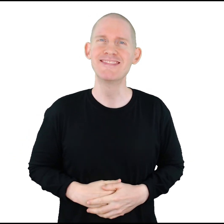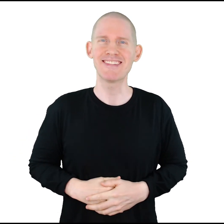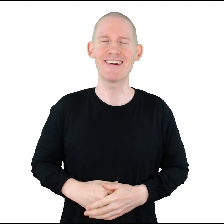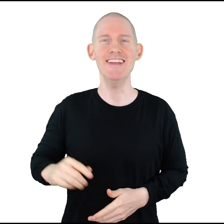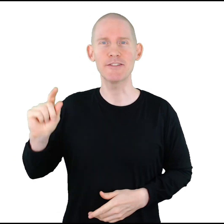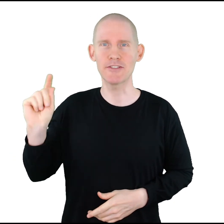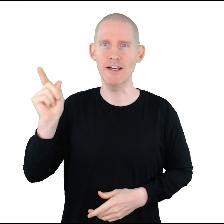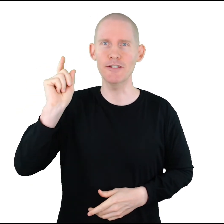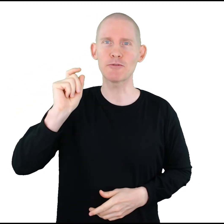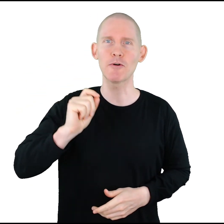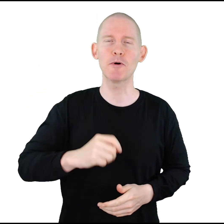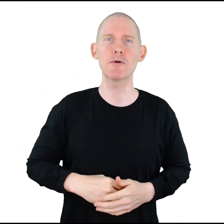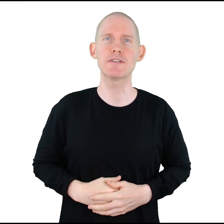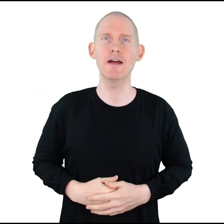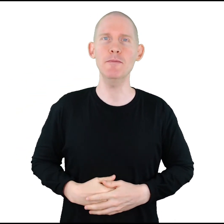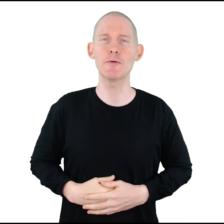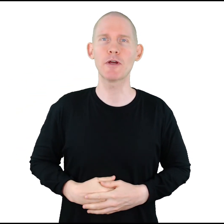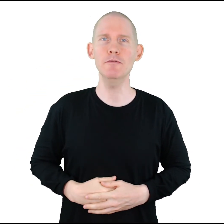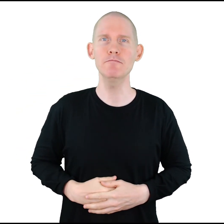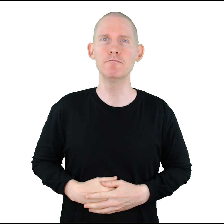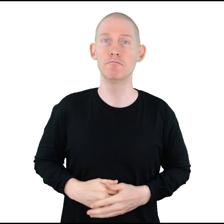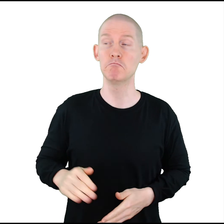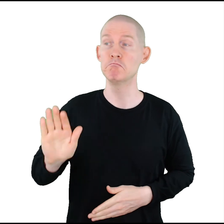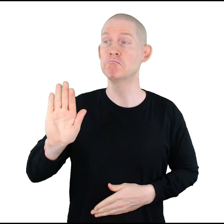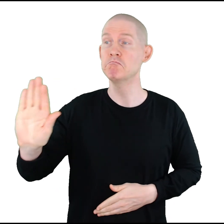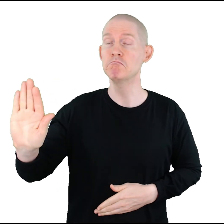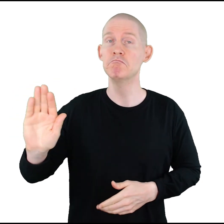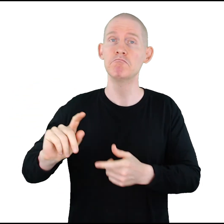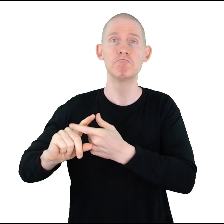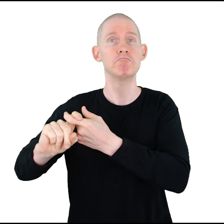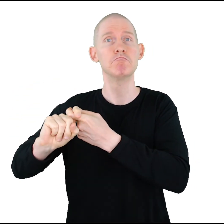All right, let's sign this one one more time. Here we go. Here we go.